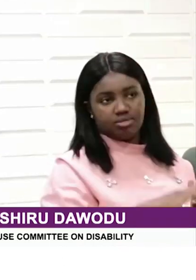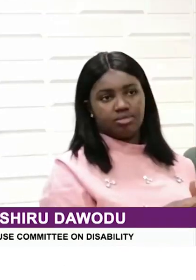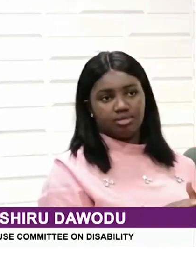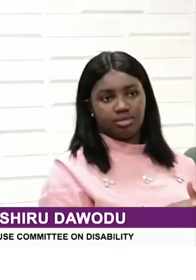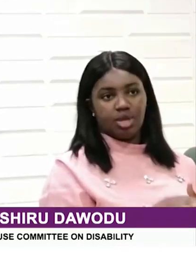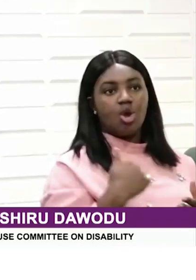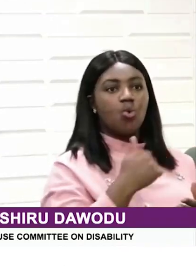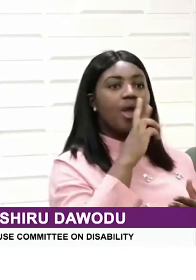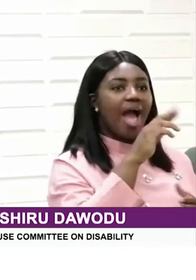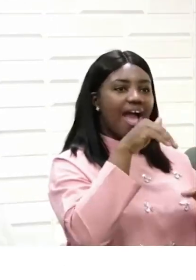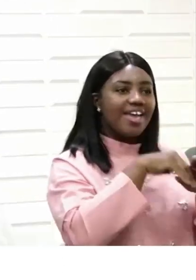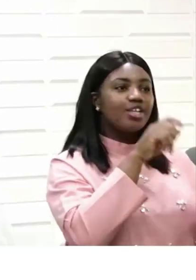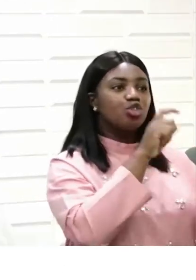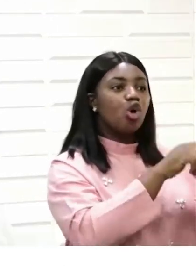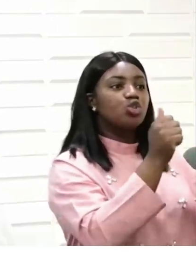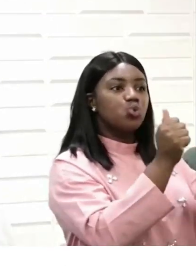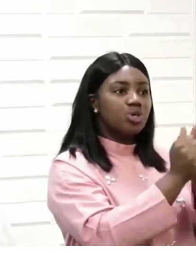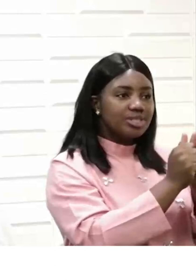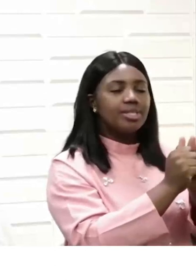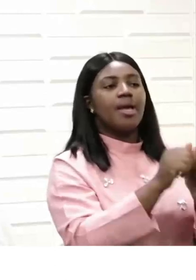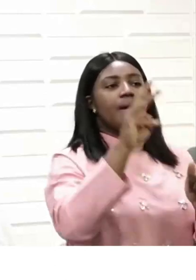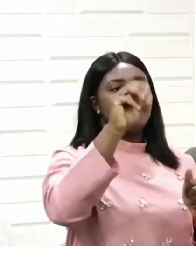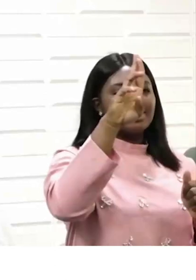The in touch with Mr. Adebola Daniel.